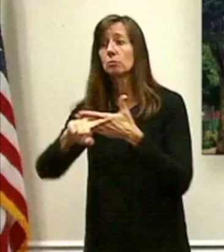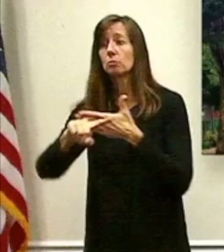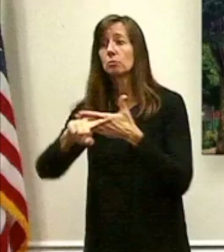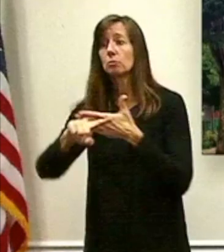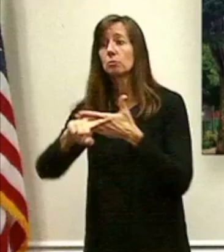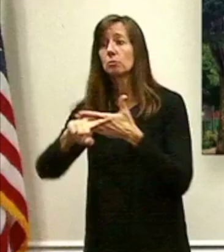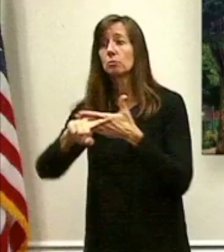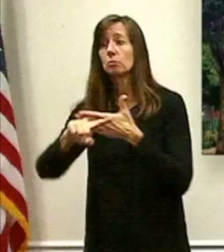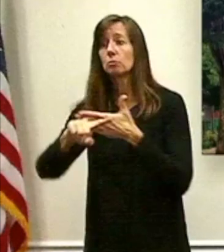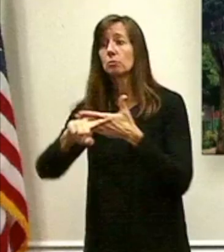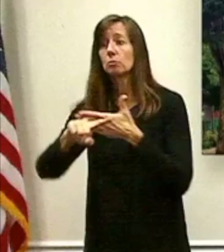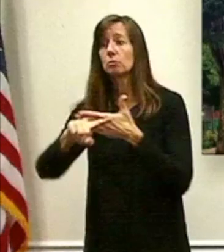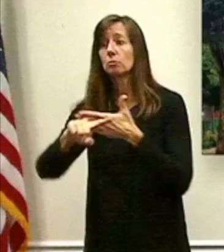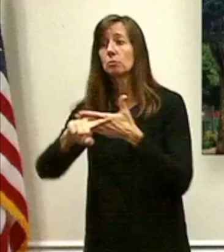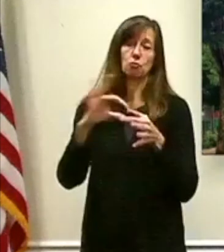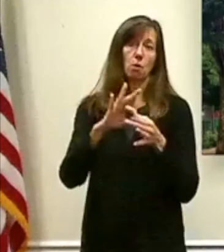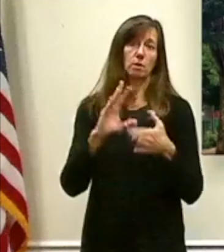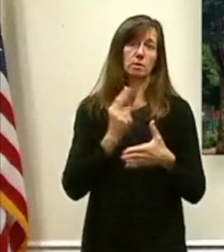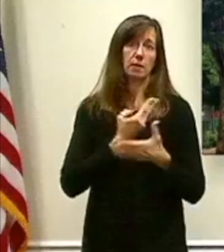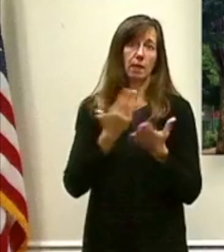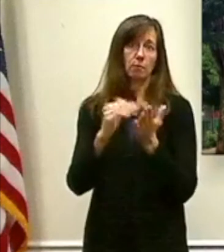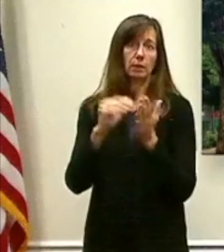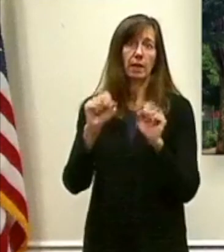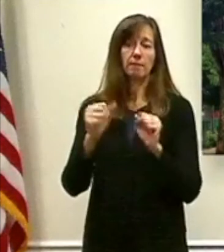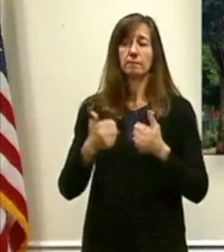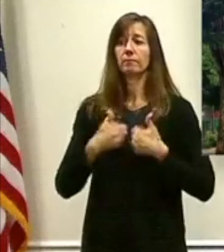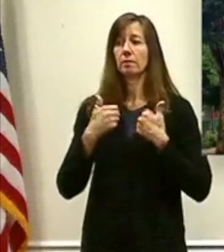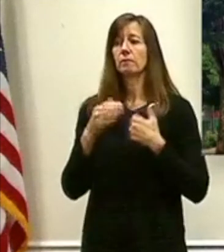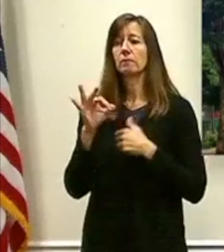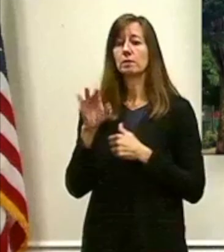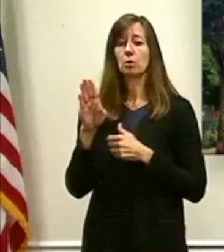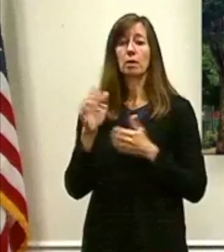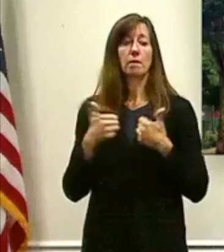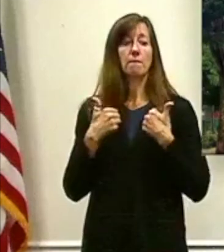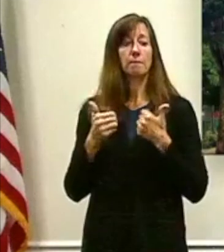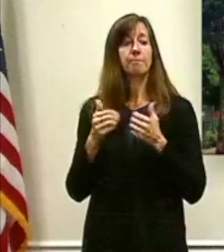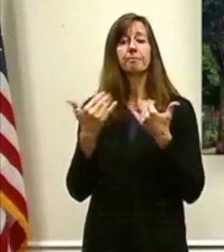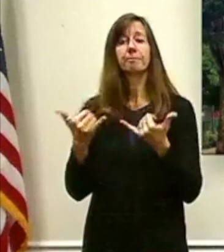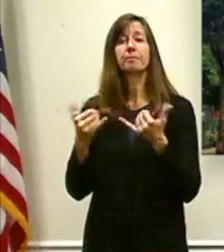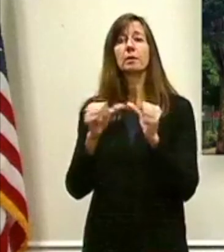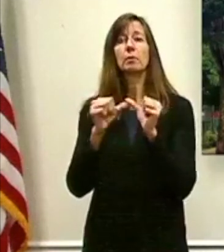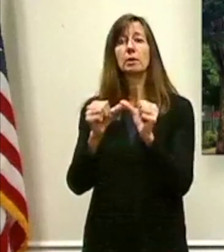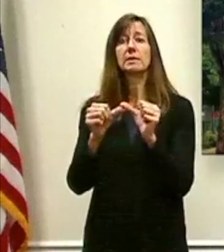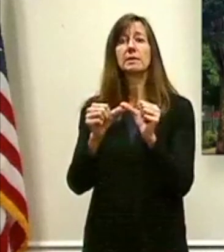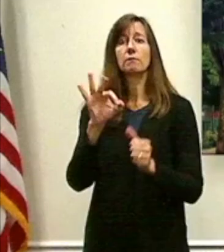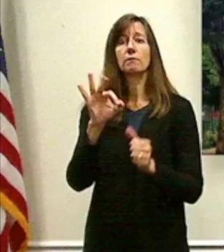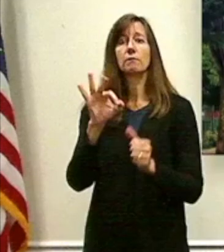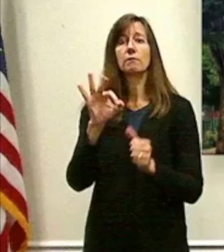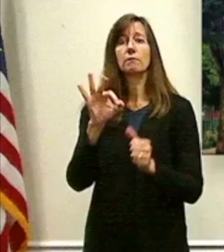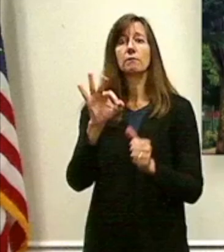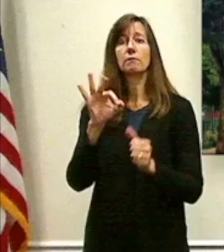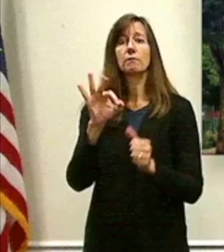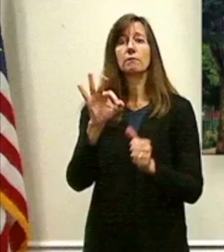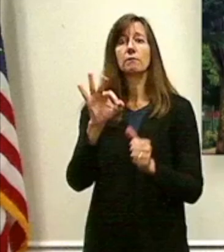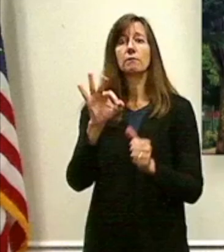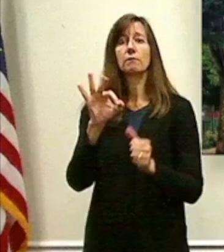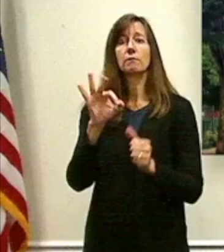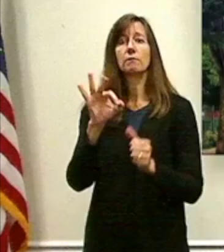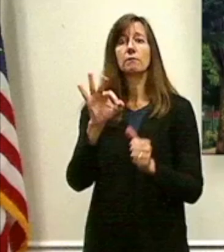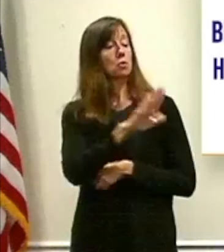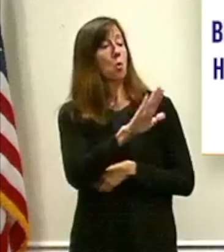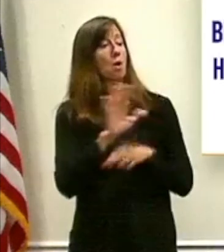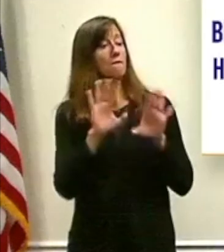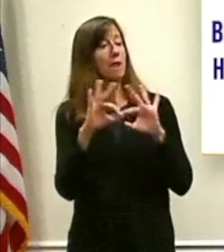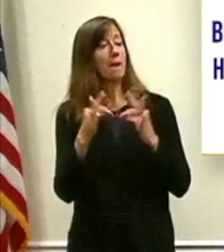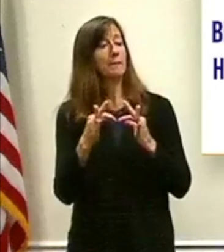more information. So sticking with Facebook, we're going to answer a few more questions. Angela, is your family trick-or-treating? Yes, Angela,